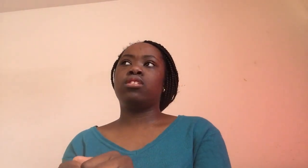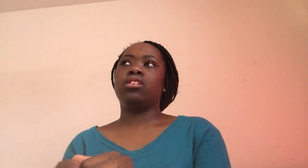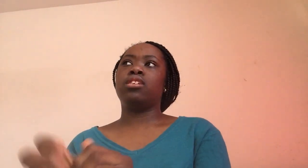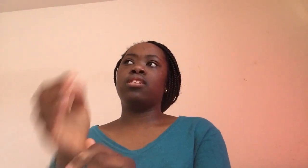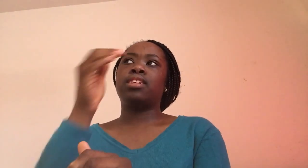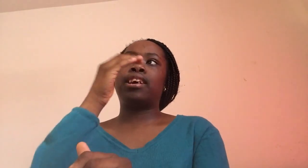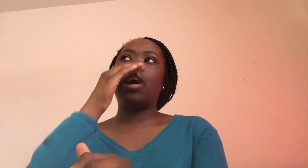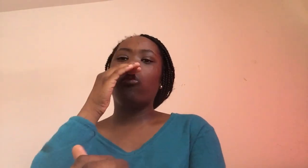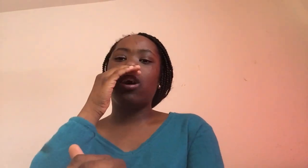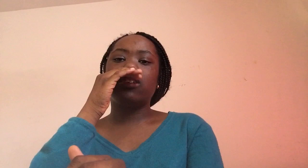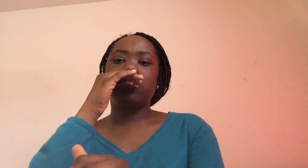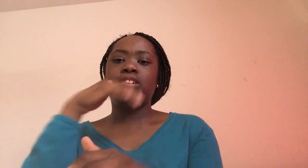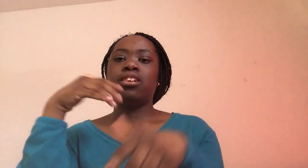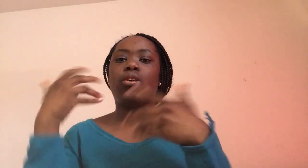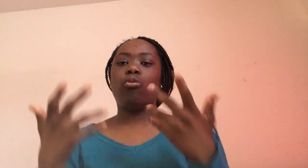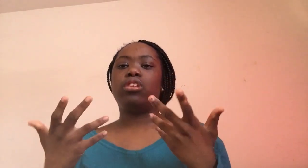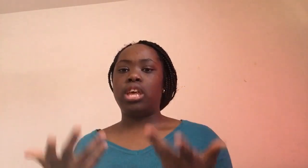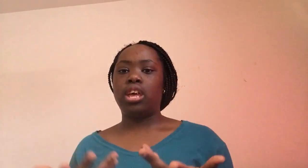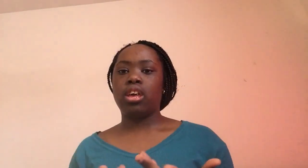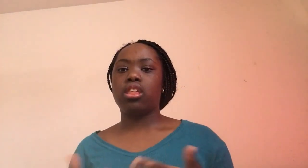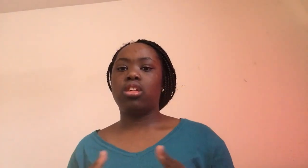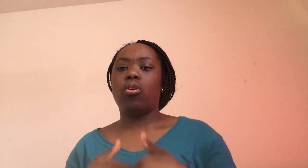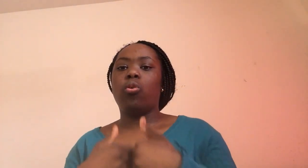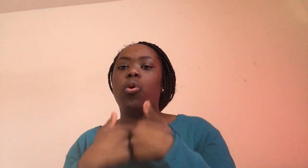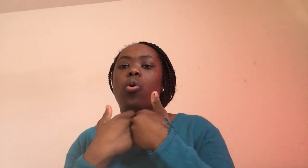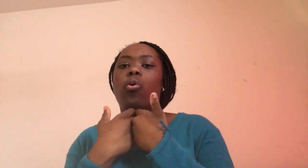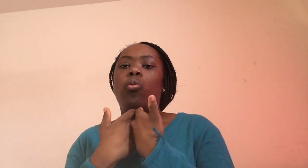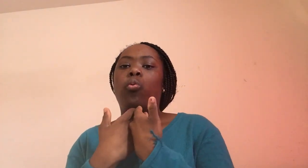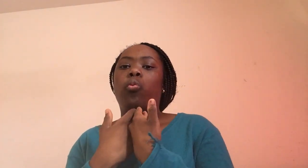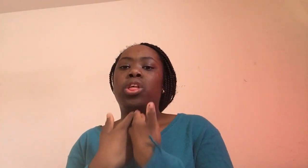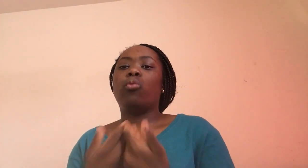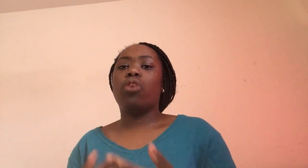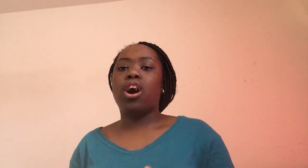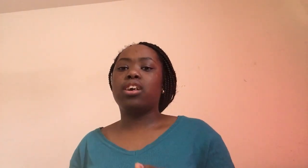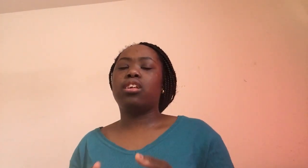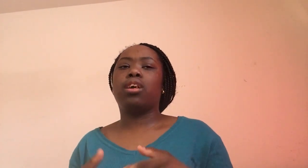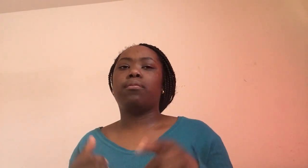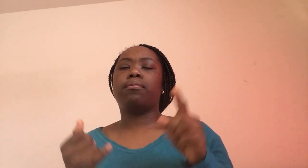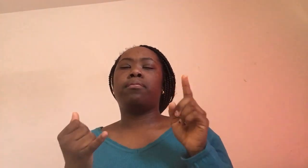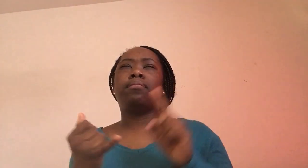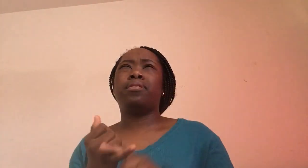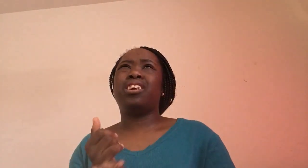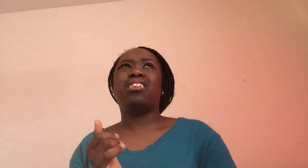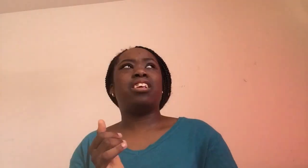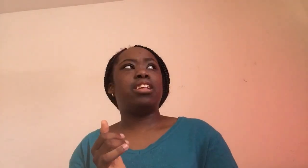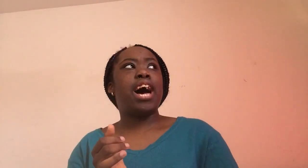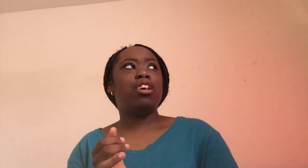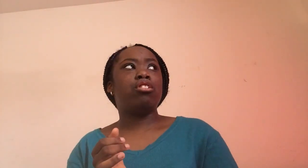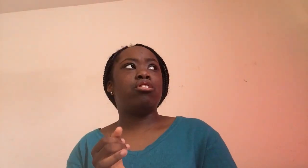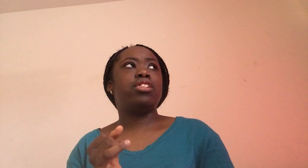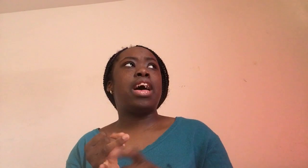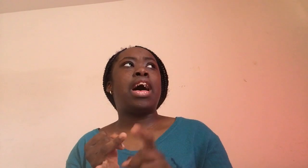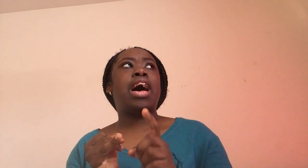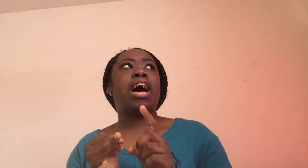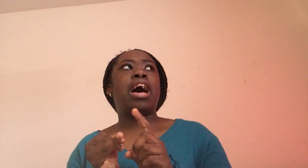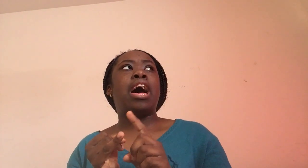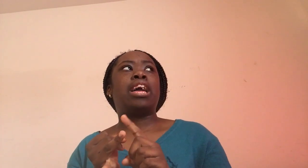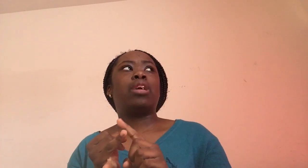Because I can't watch the whole thing. So when I watch the Peter and Liars, I can